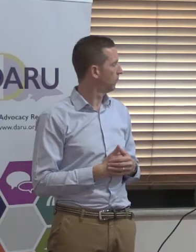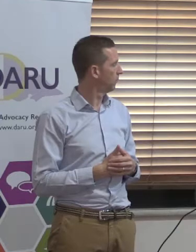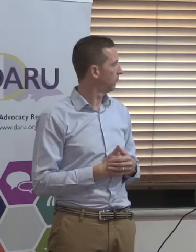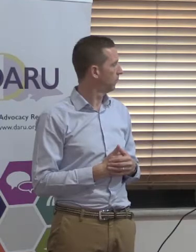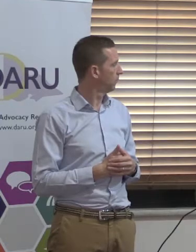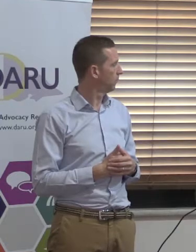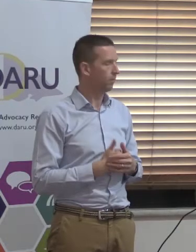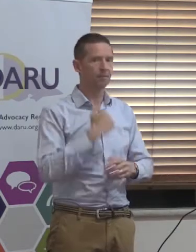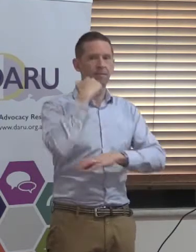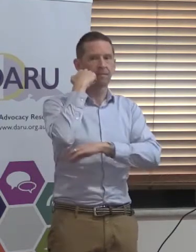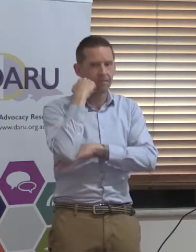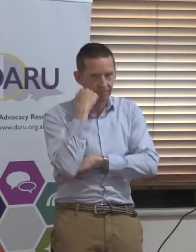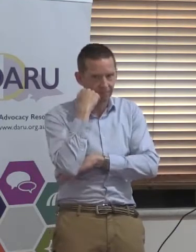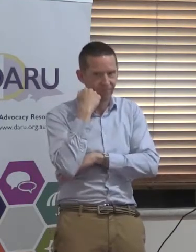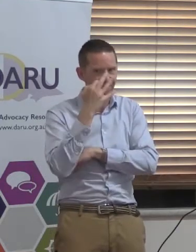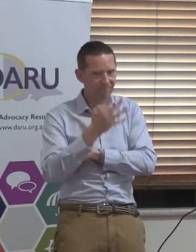Long pause.